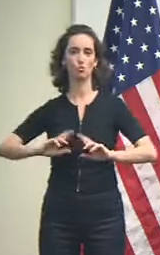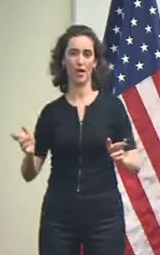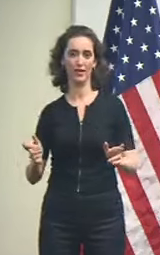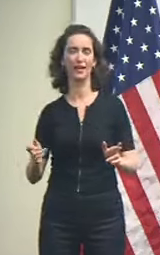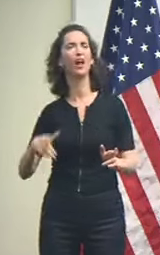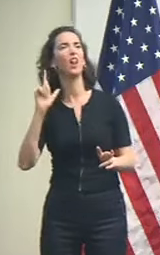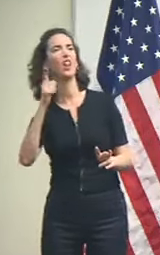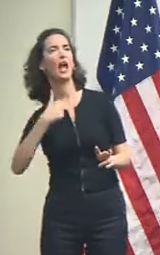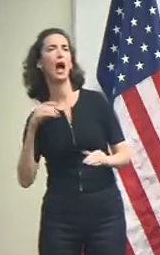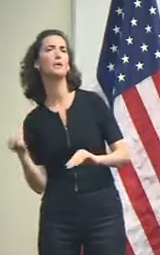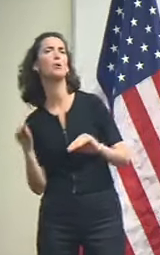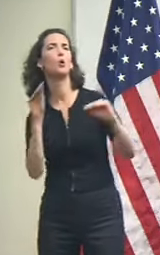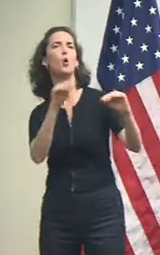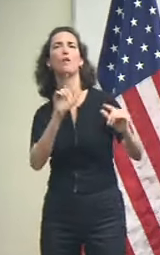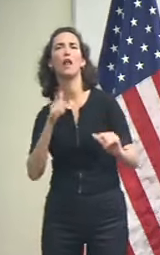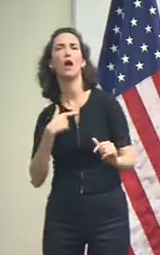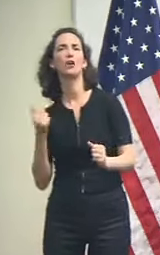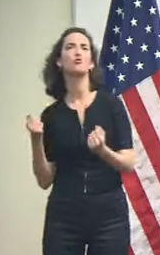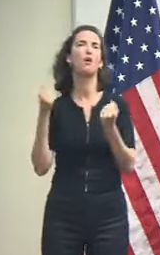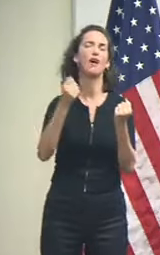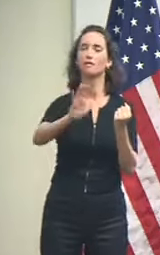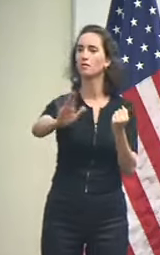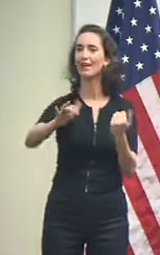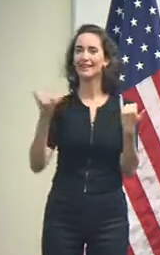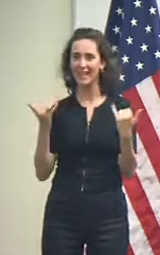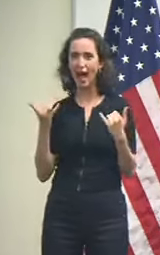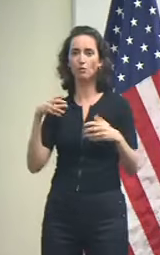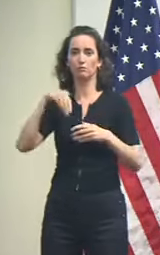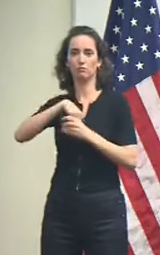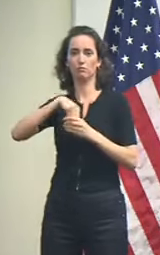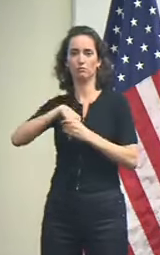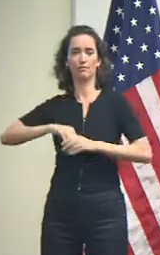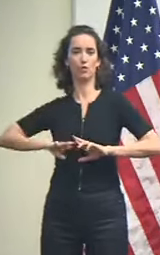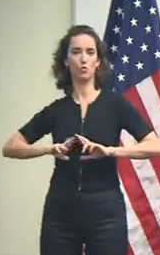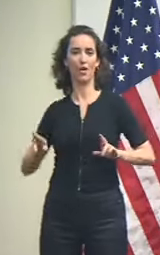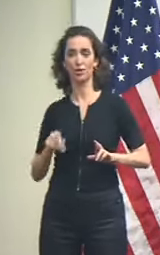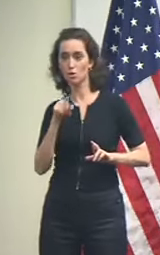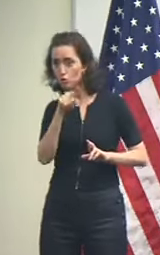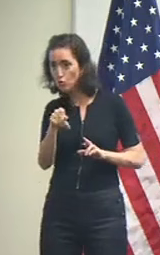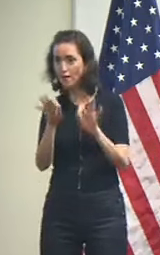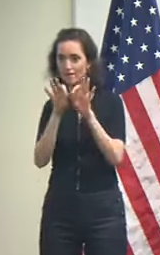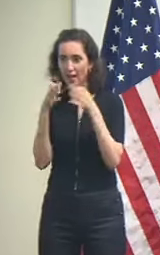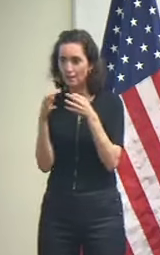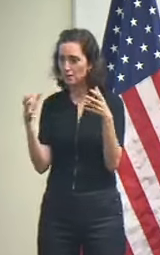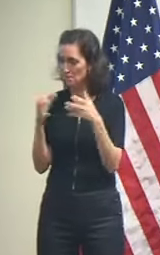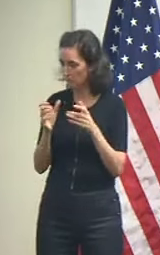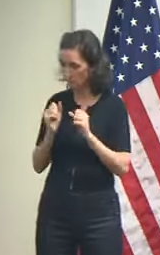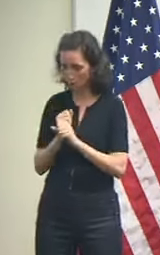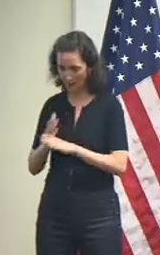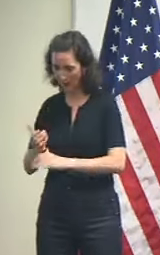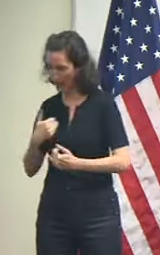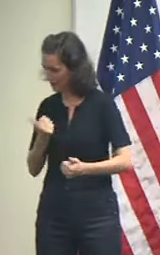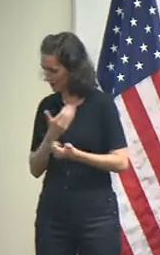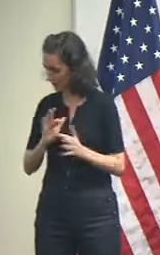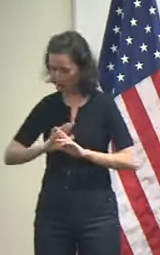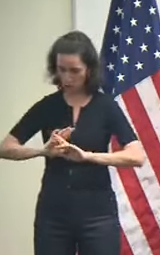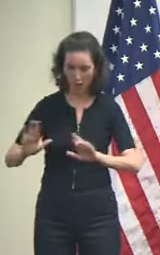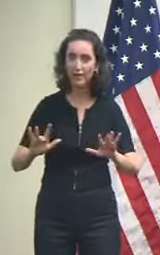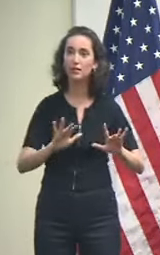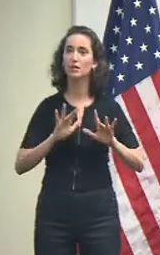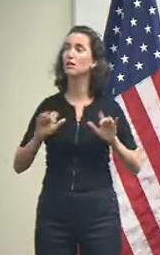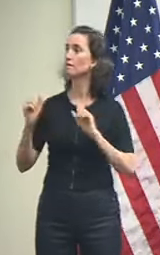to be as you ride the storm out and get you and your family in the best posture possible for the storm.